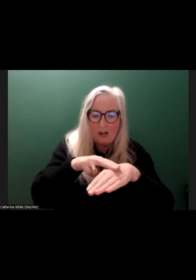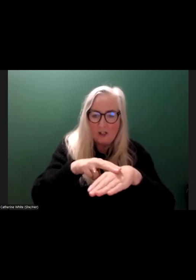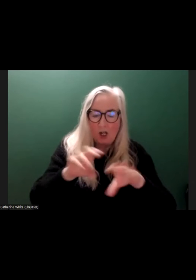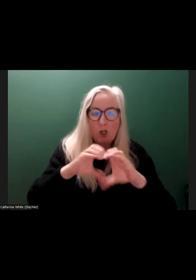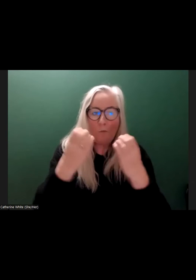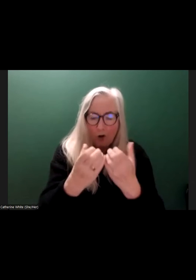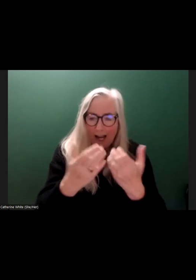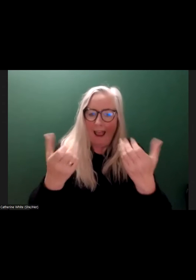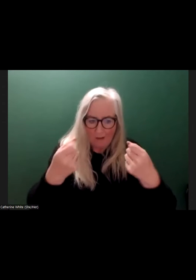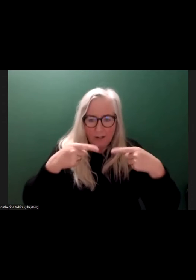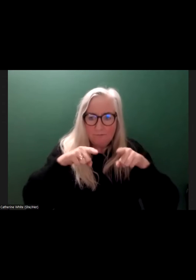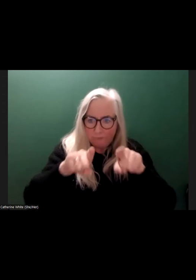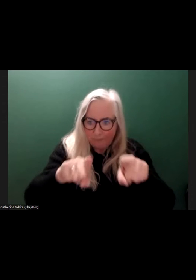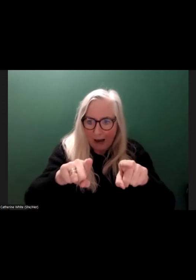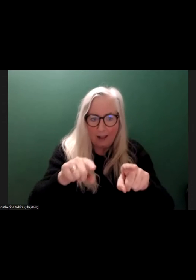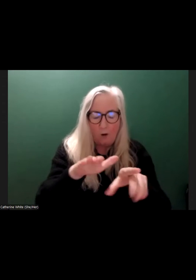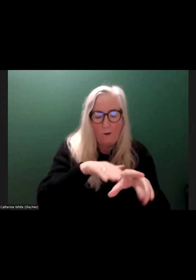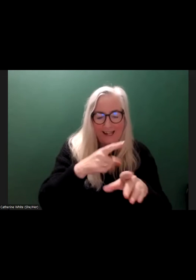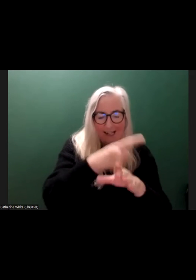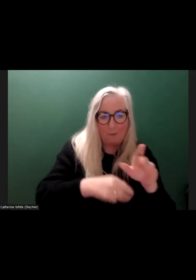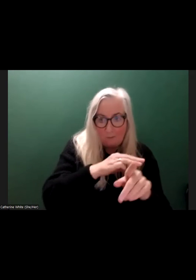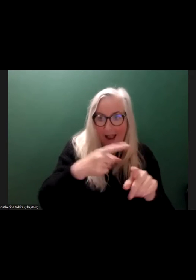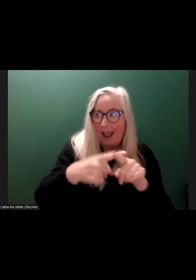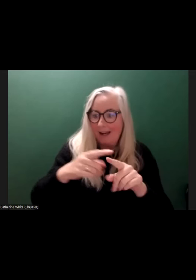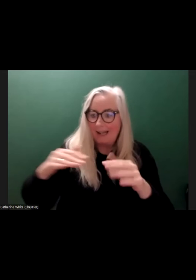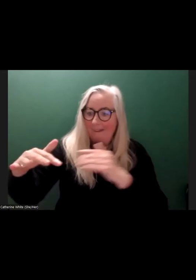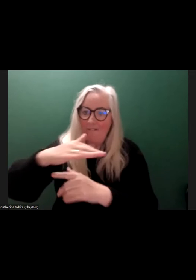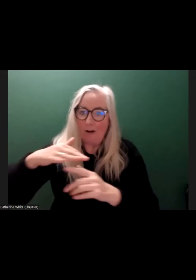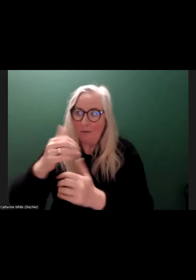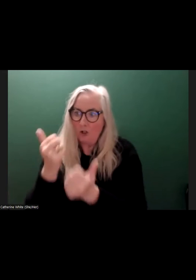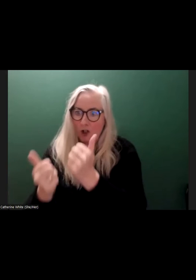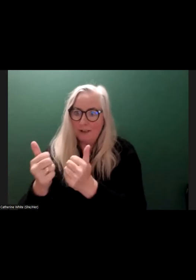parallels between disabled people and the environmental justice movement.